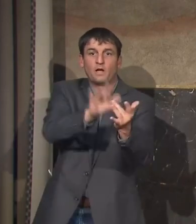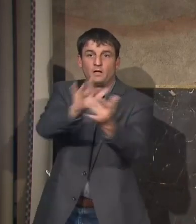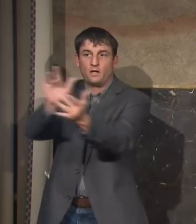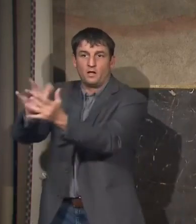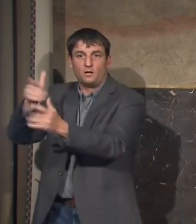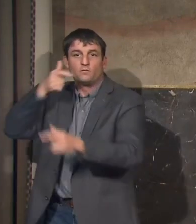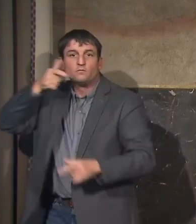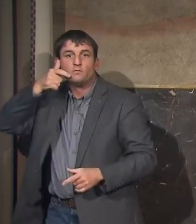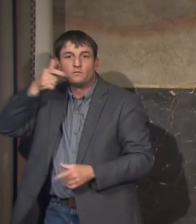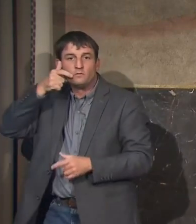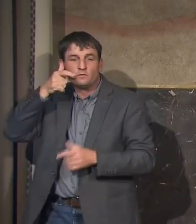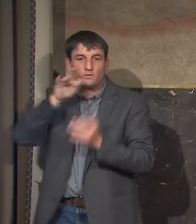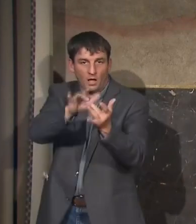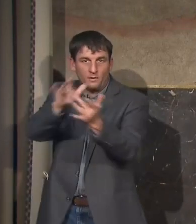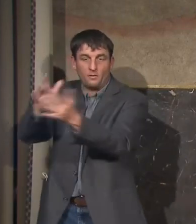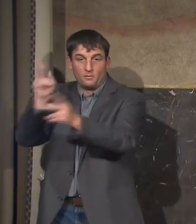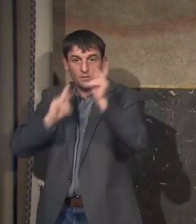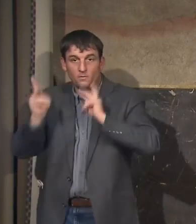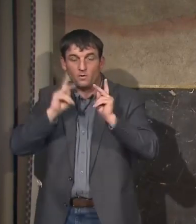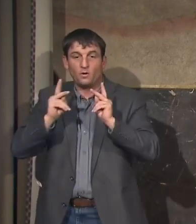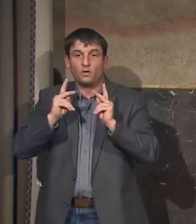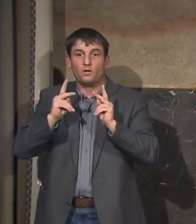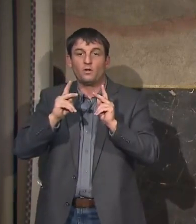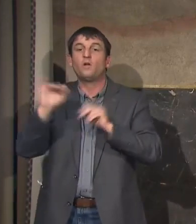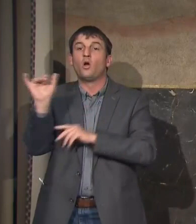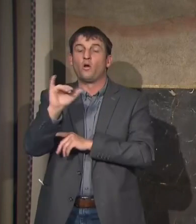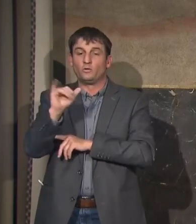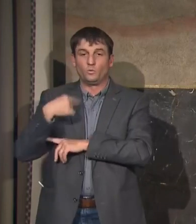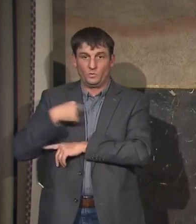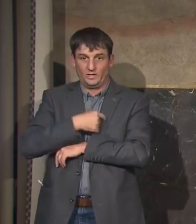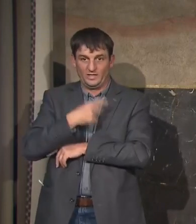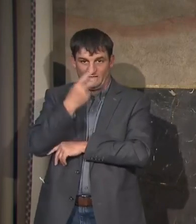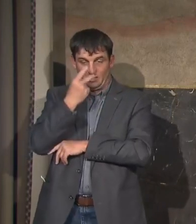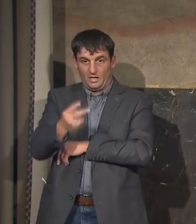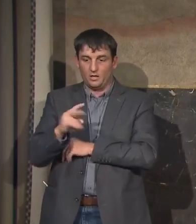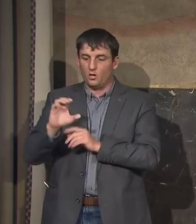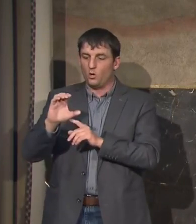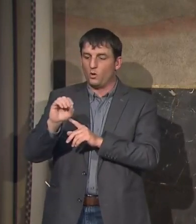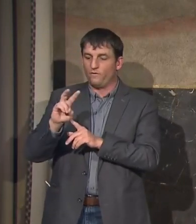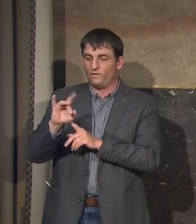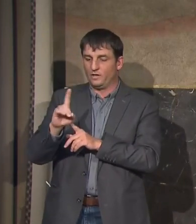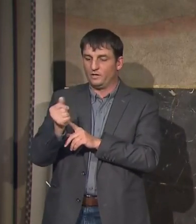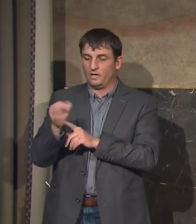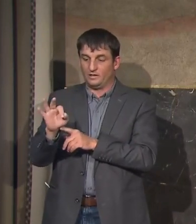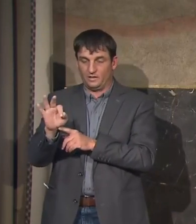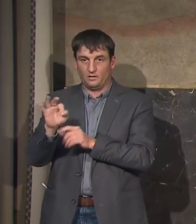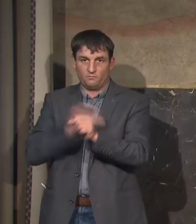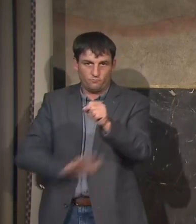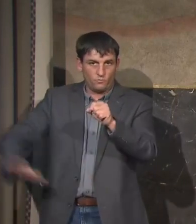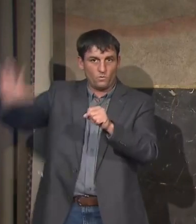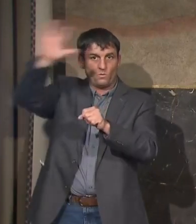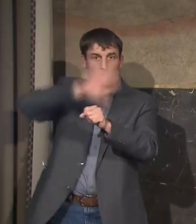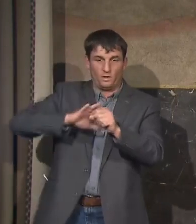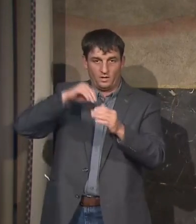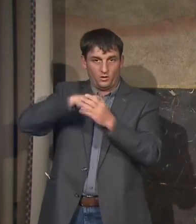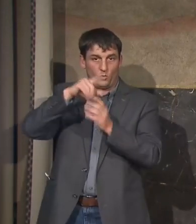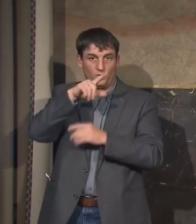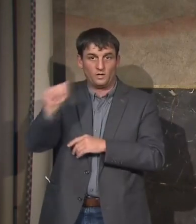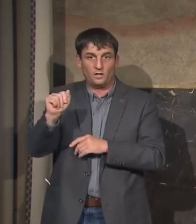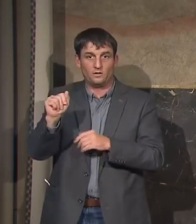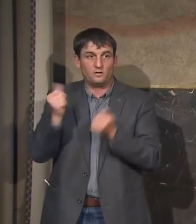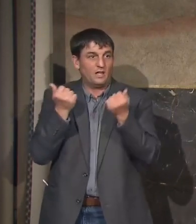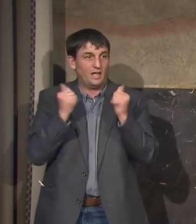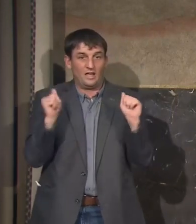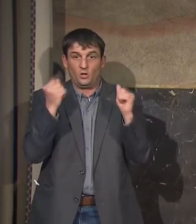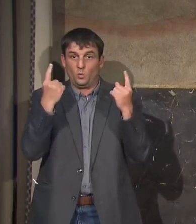COVID-19 cases in communities across the state of Louisiana and so any one of us